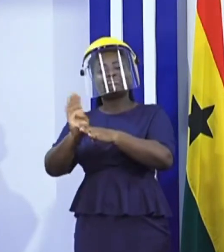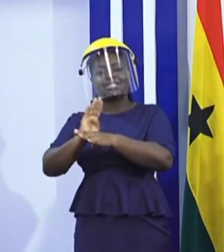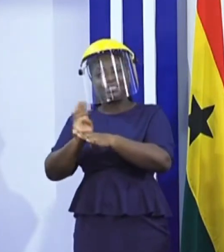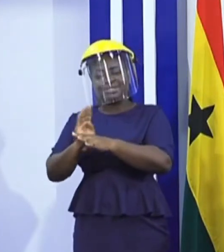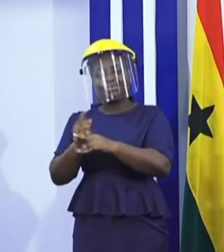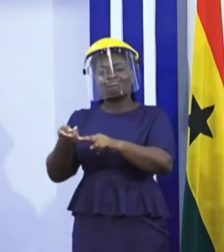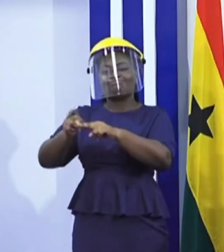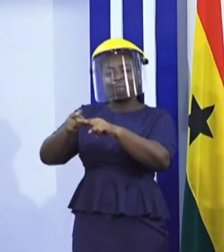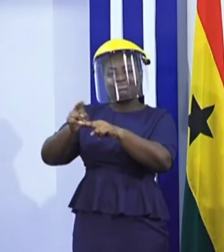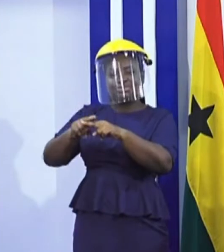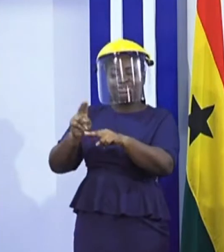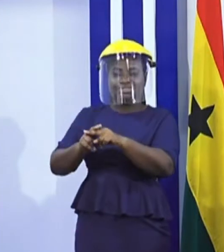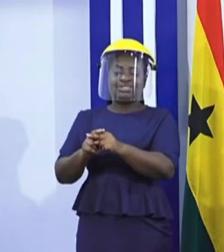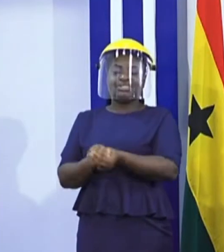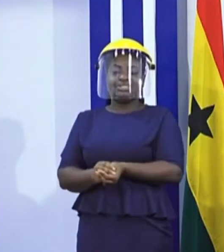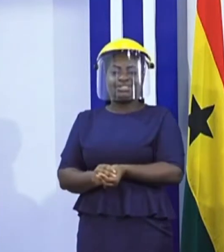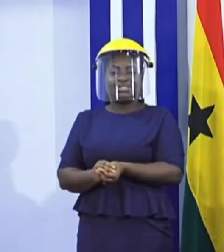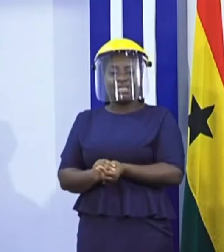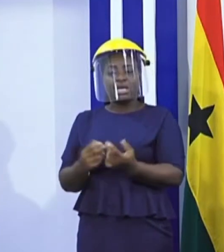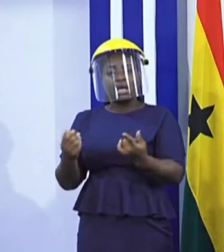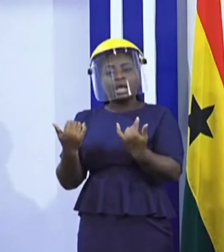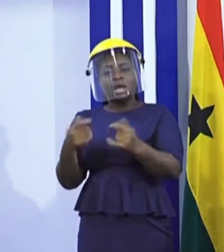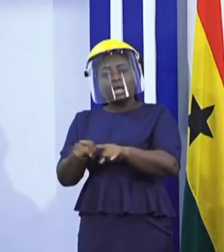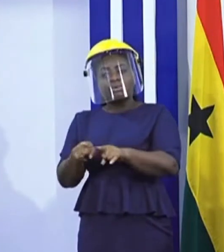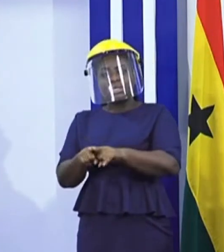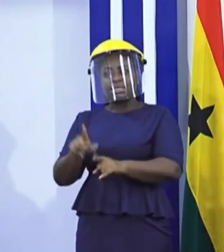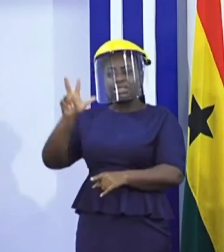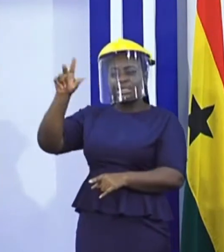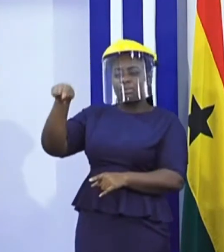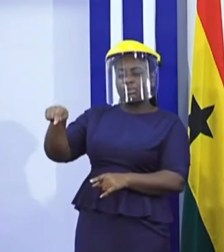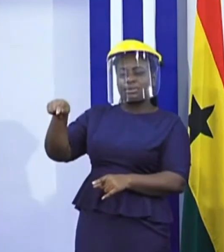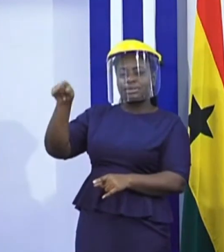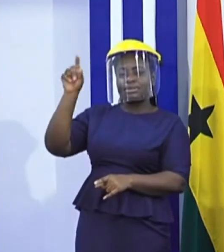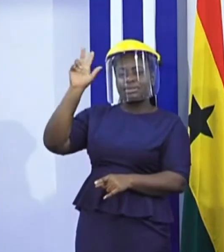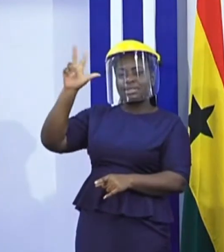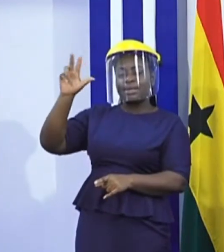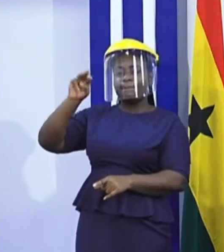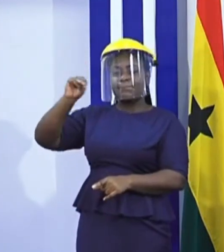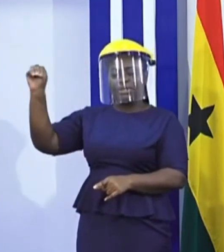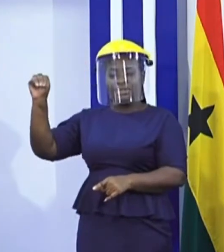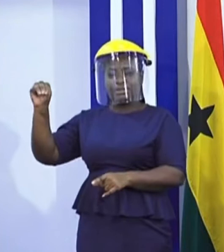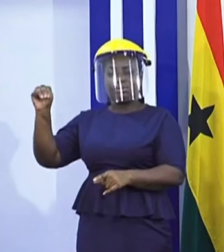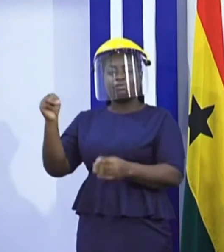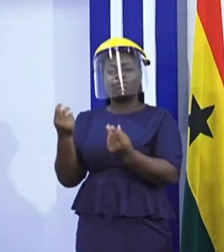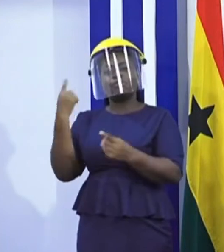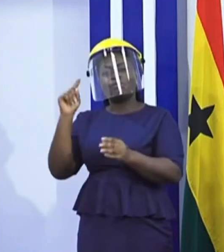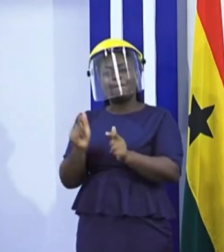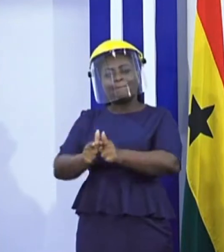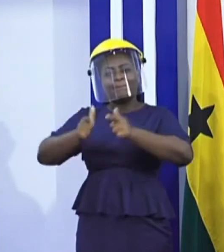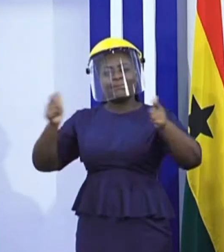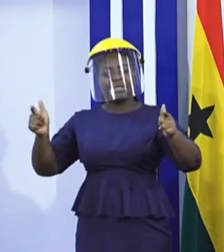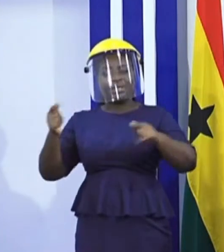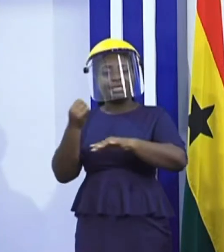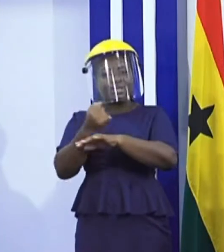in the SME sector as well as the 3 billion facility for larger businesses will also